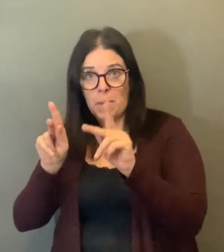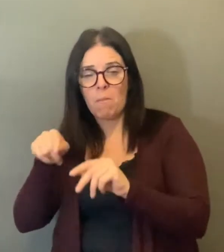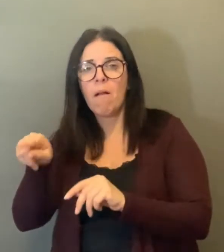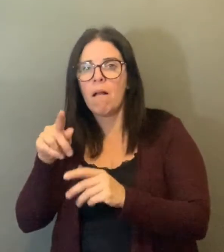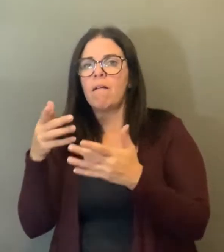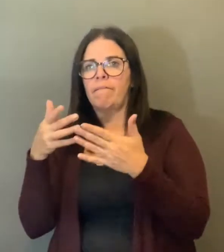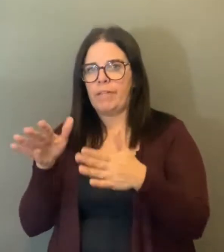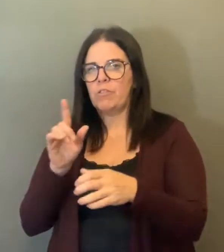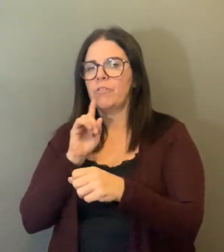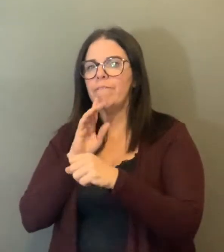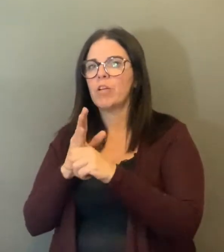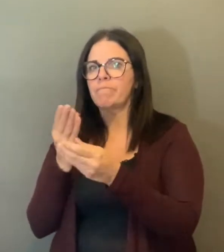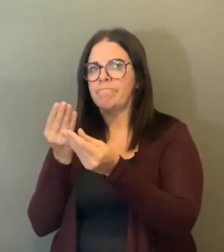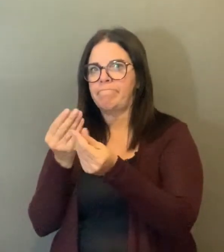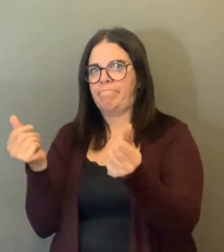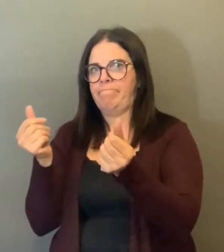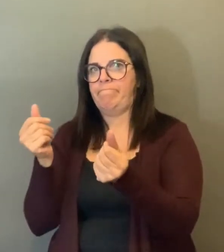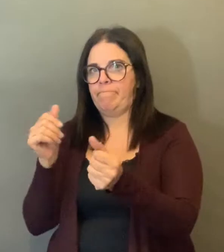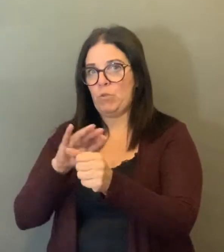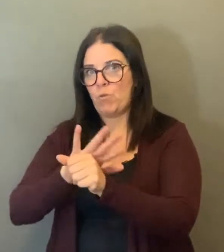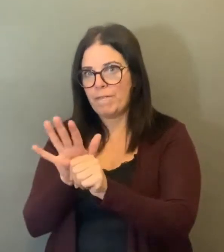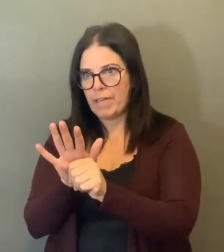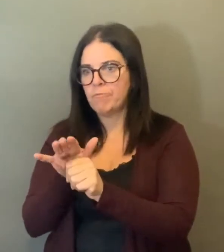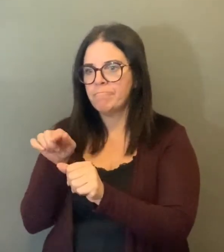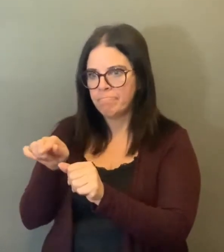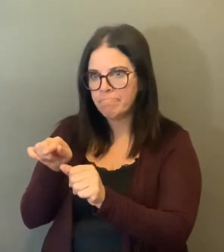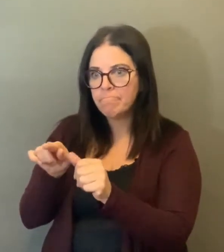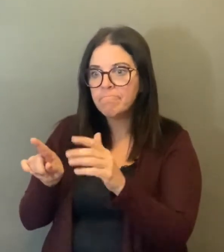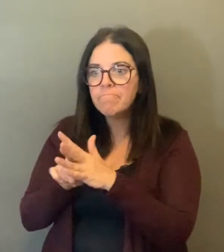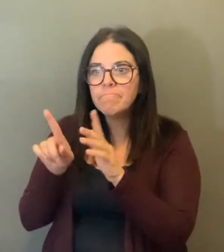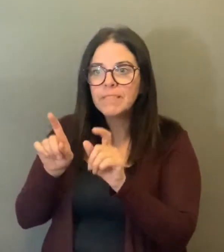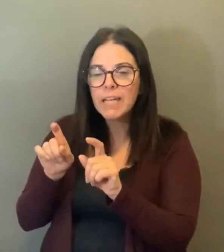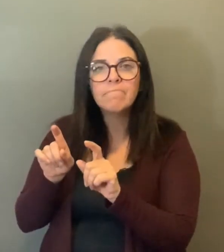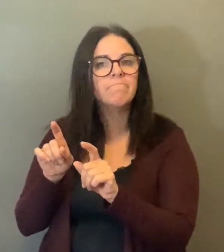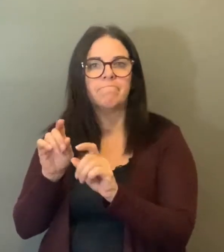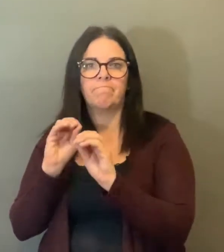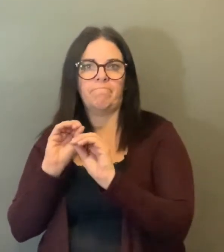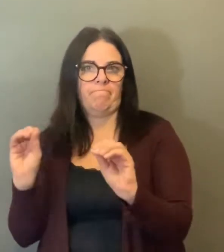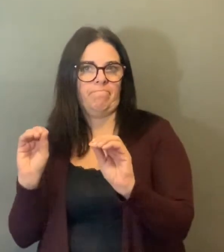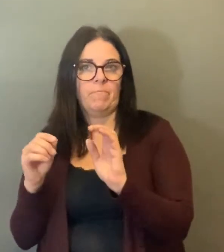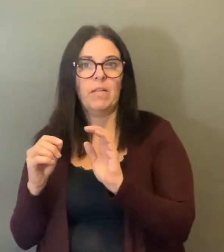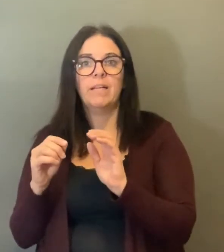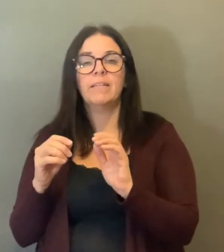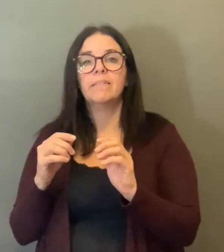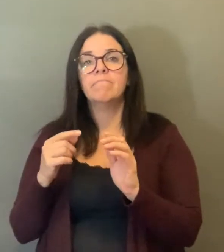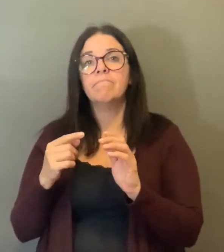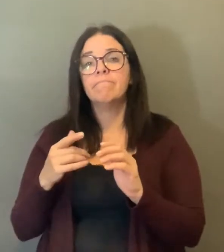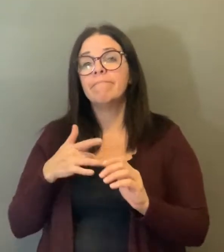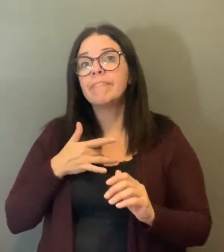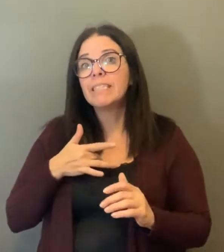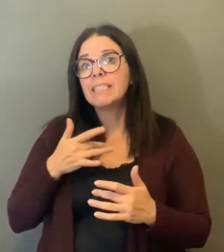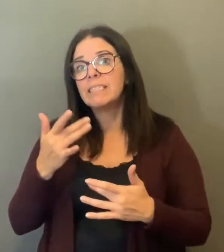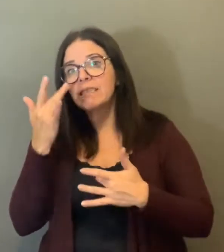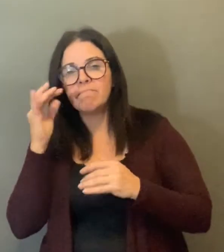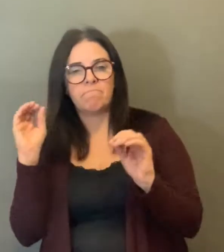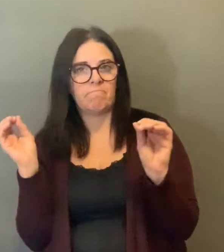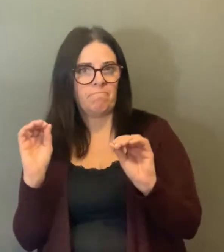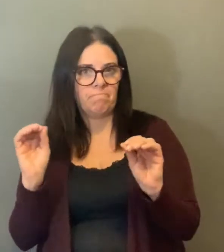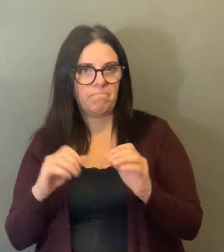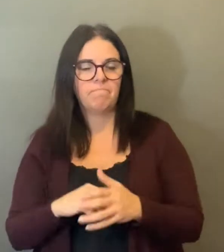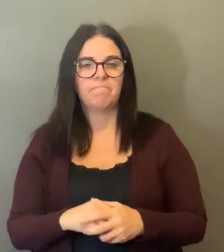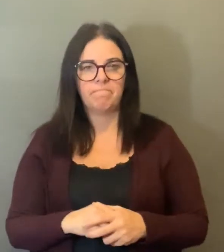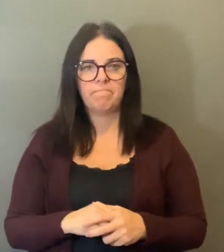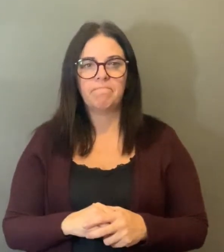between forty and forty nine years of age. Twenty one percent are between the ages of fifty and fifty nine years and fifteen